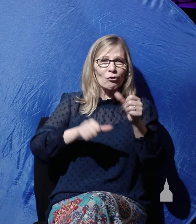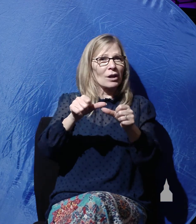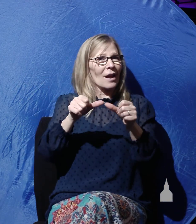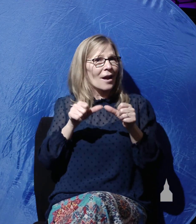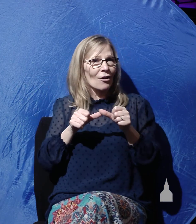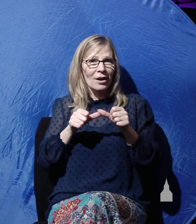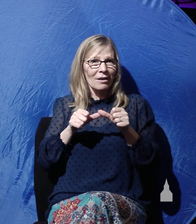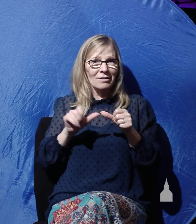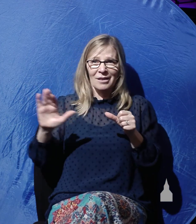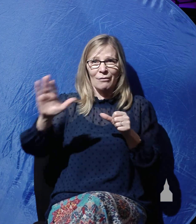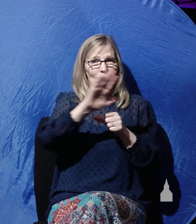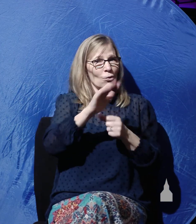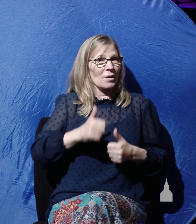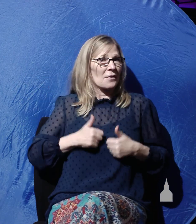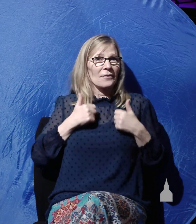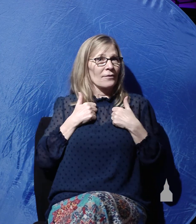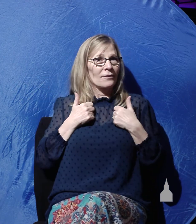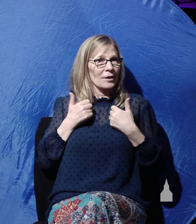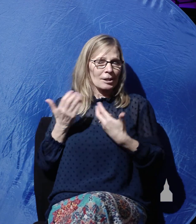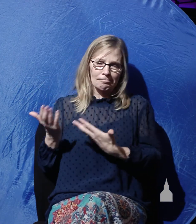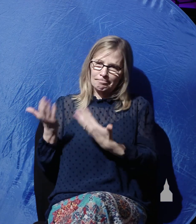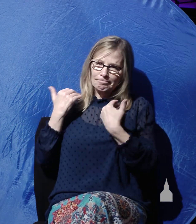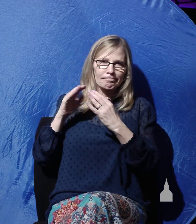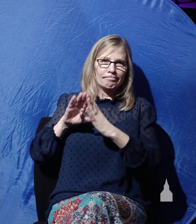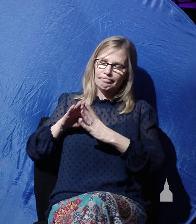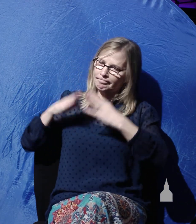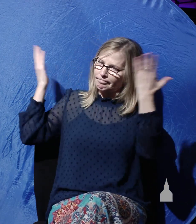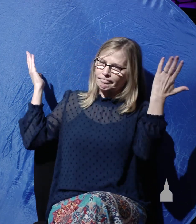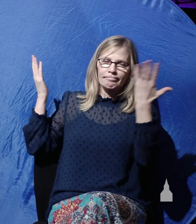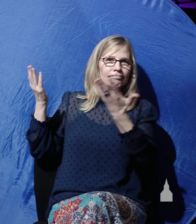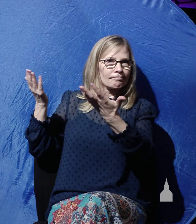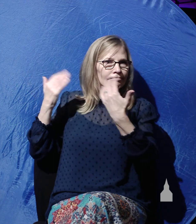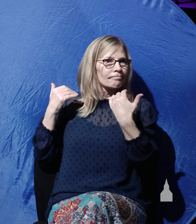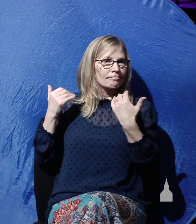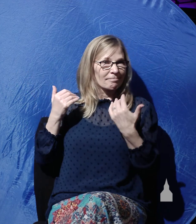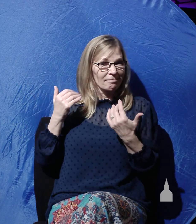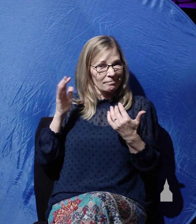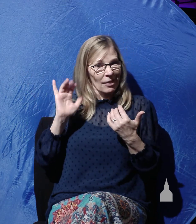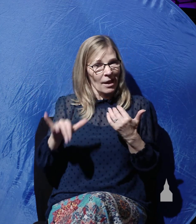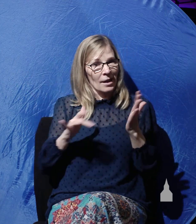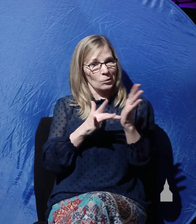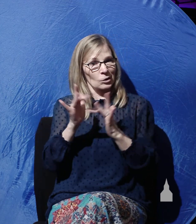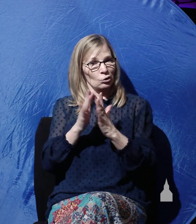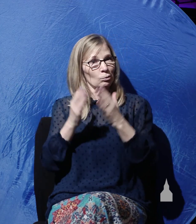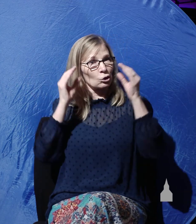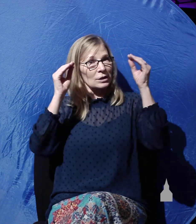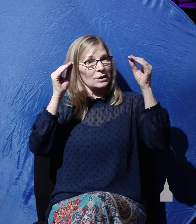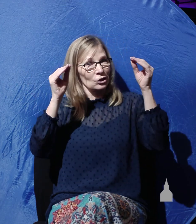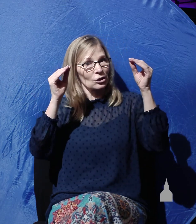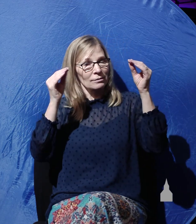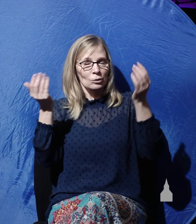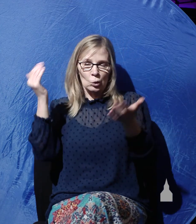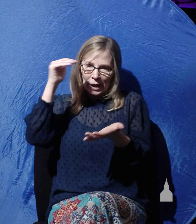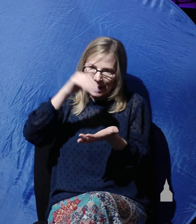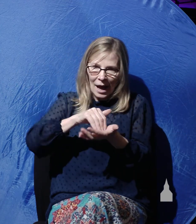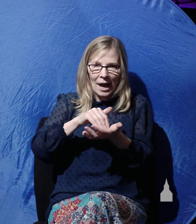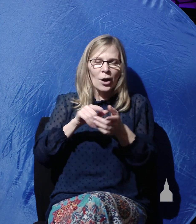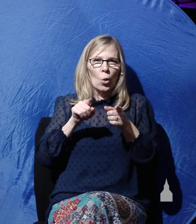facet of your life. Nothing short of what scripture teaches, because I read again to you as we close Romans chapter